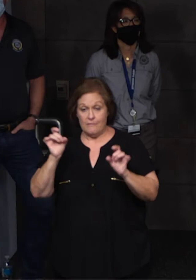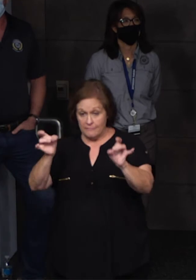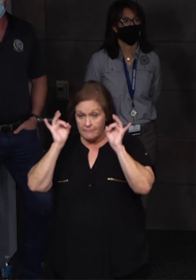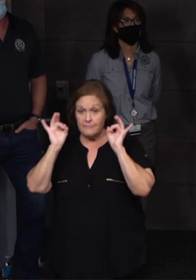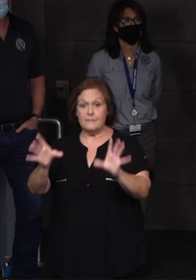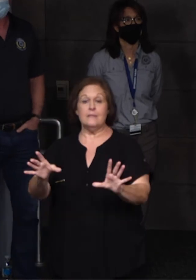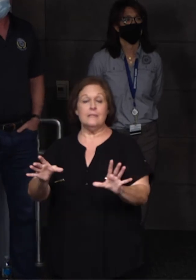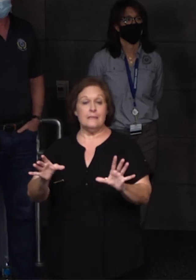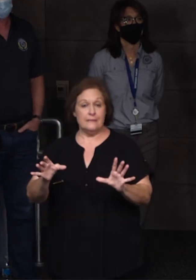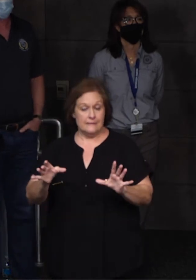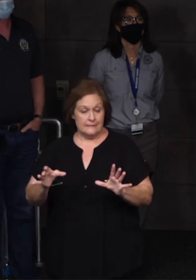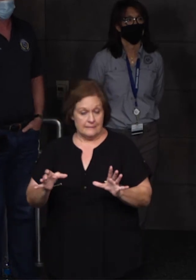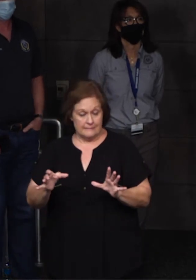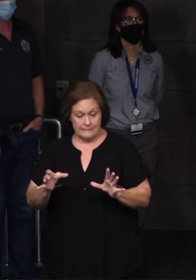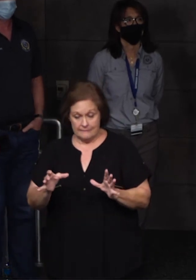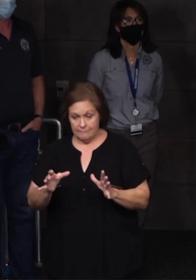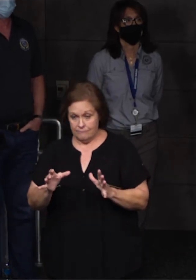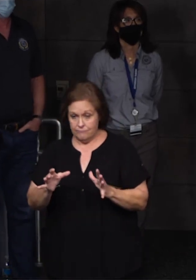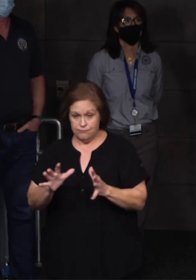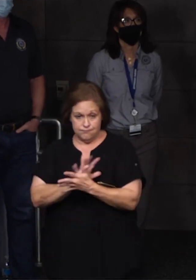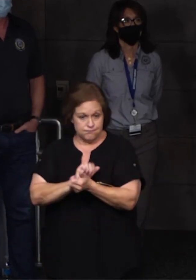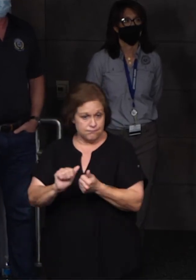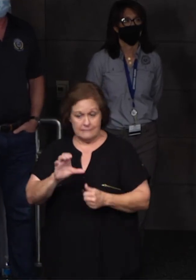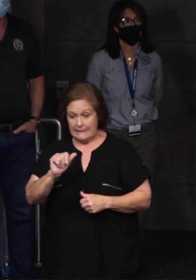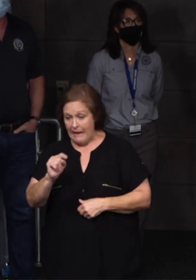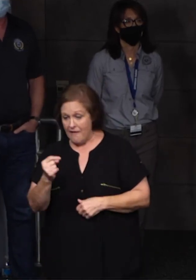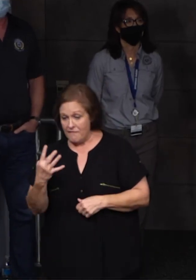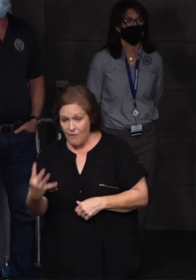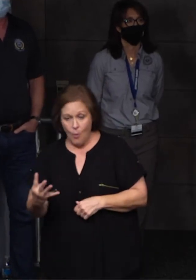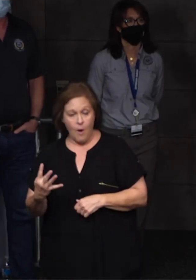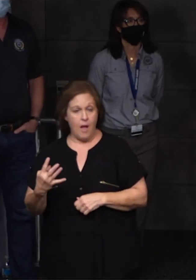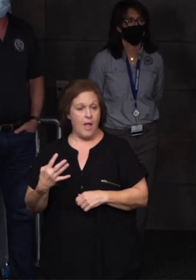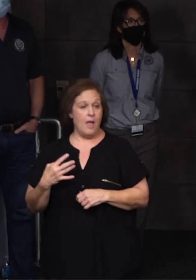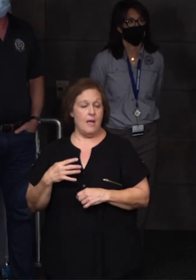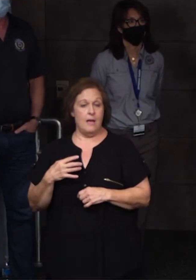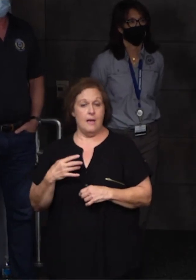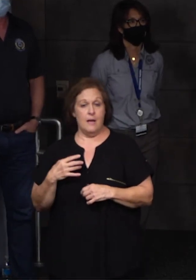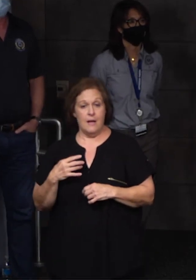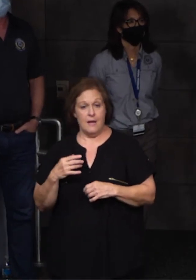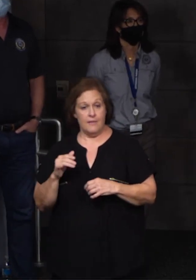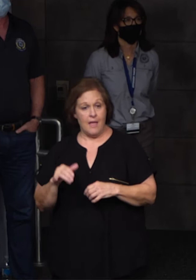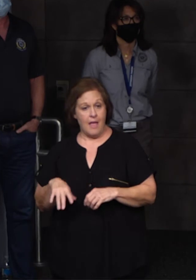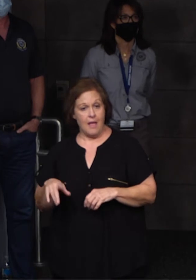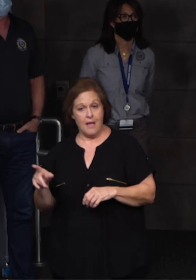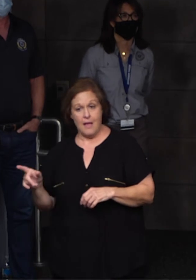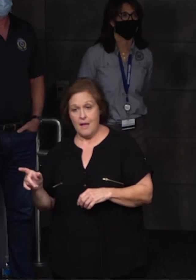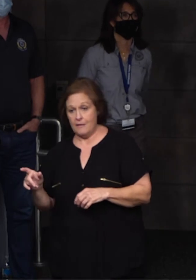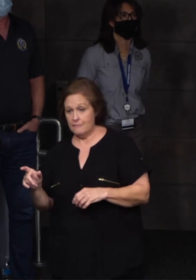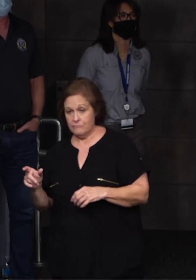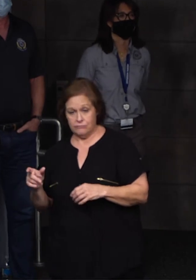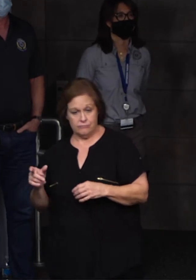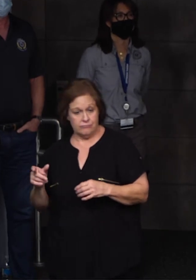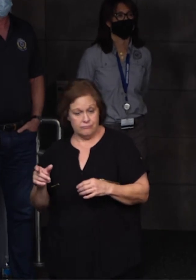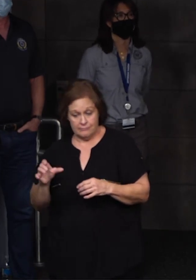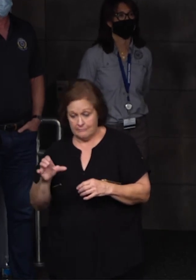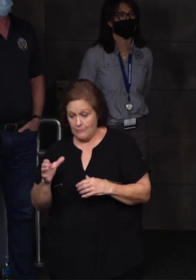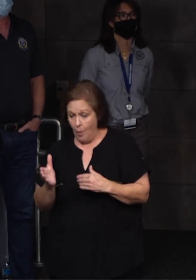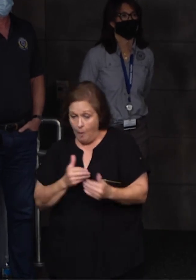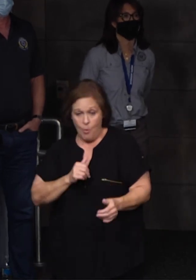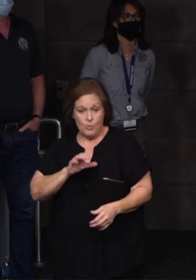super, super high level Category 4, pushing the, you know, barriers of almost busting into a Category 5.